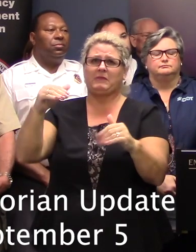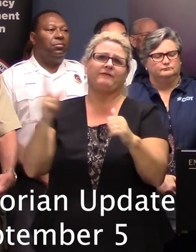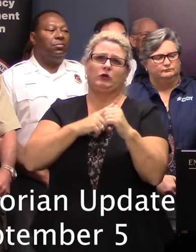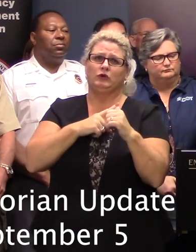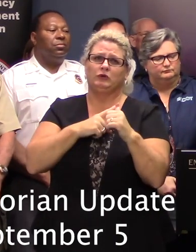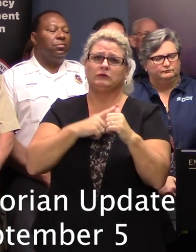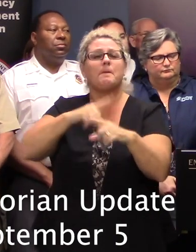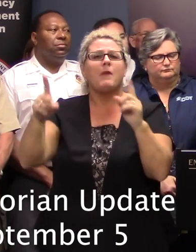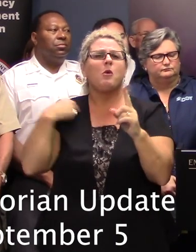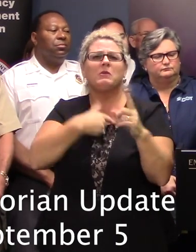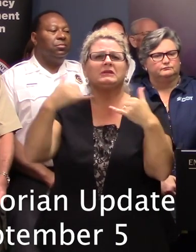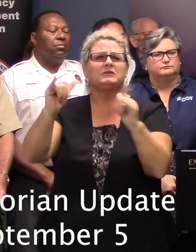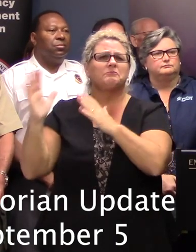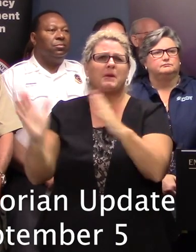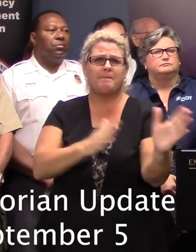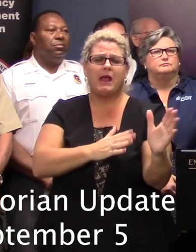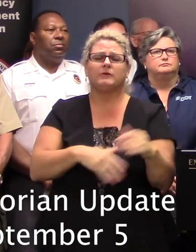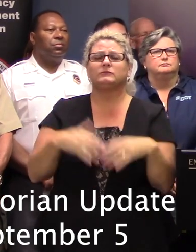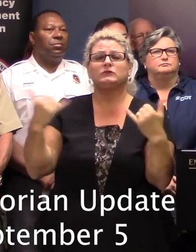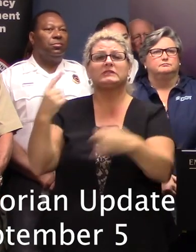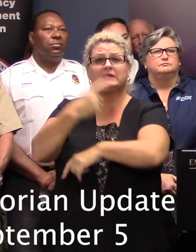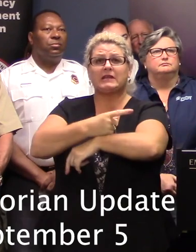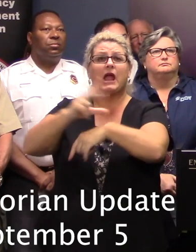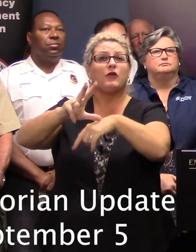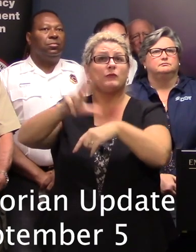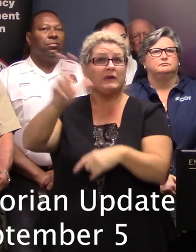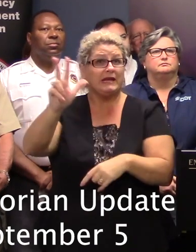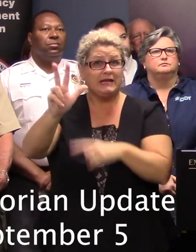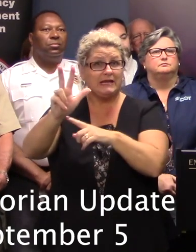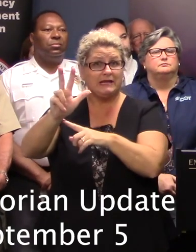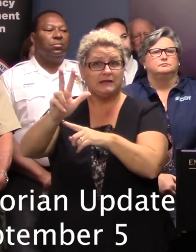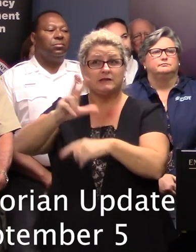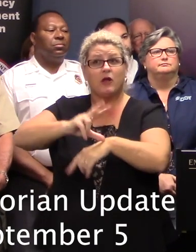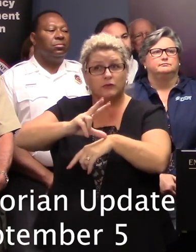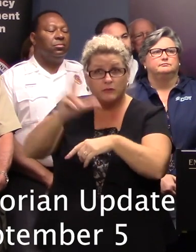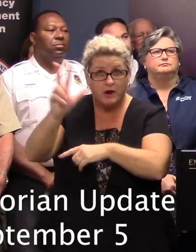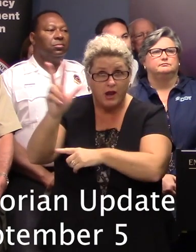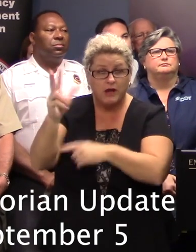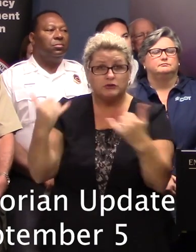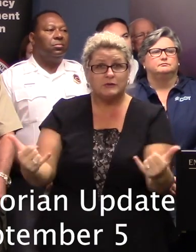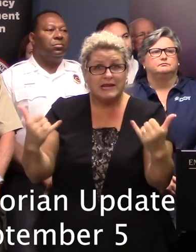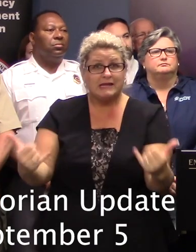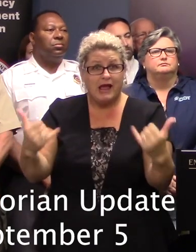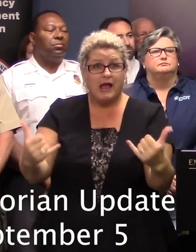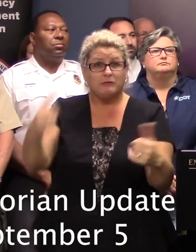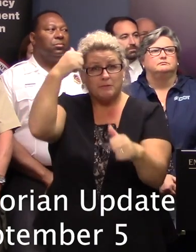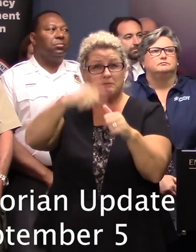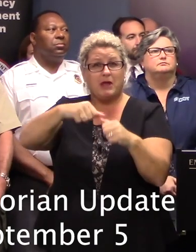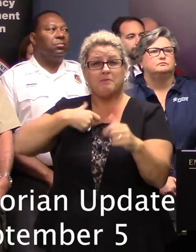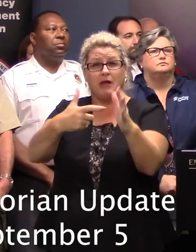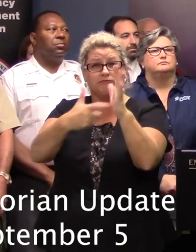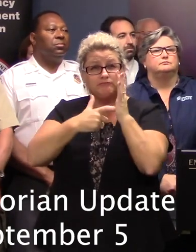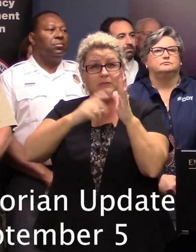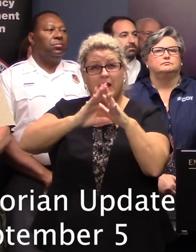are prepared. Now, as of 3 o'clock today, I'm announcing now that as of 3 o'clock today, the mandatory evacuation